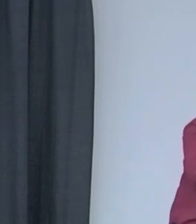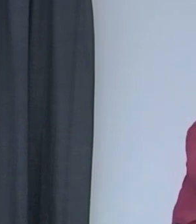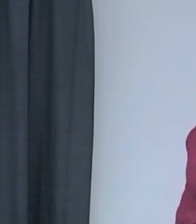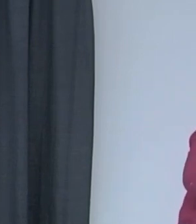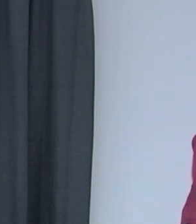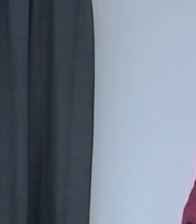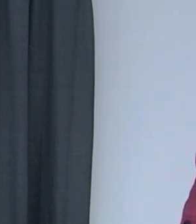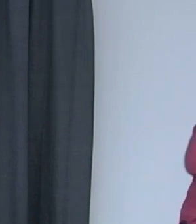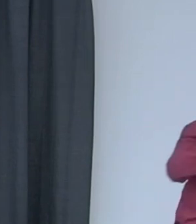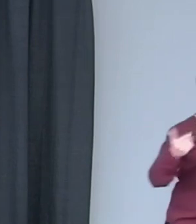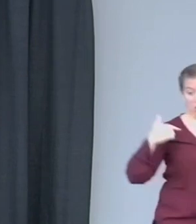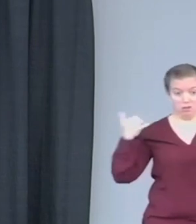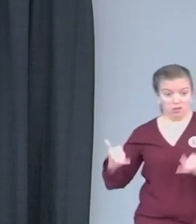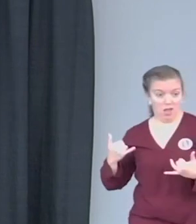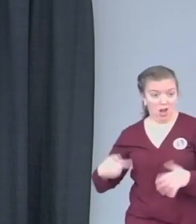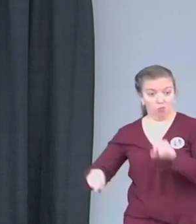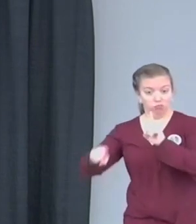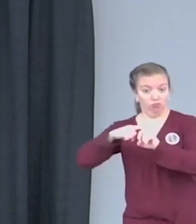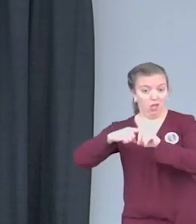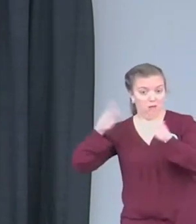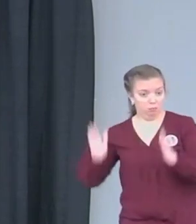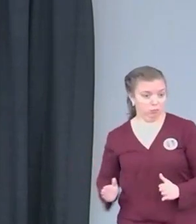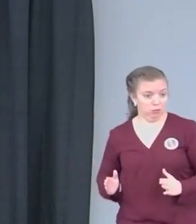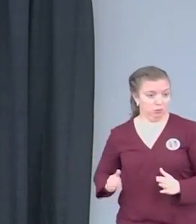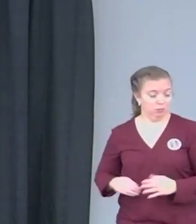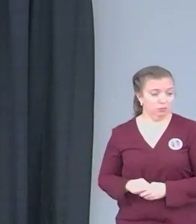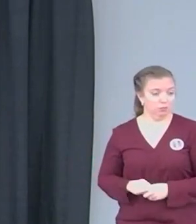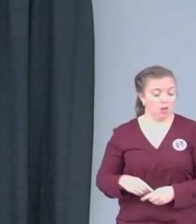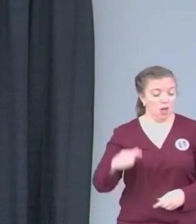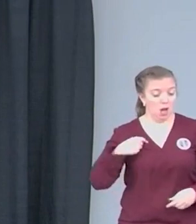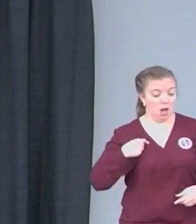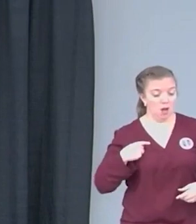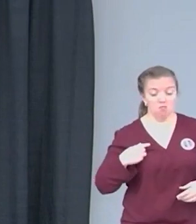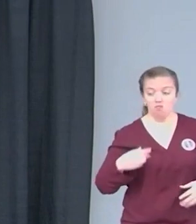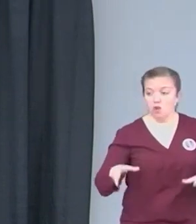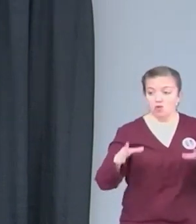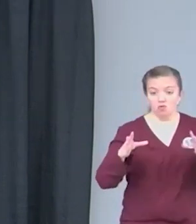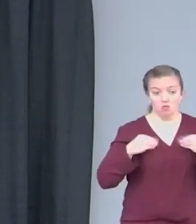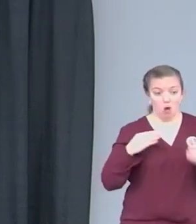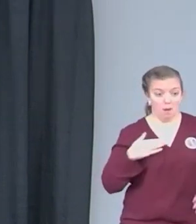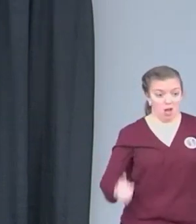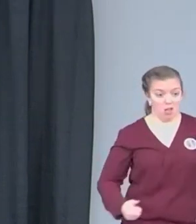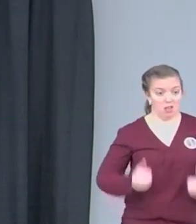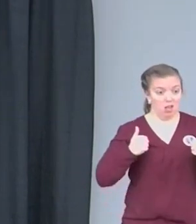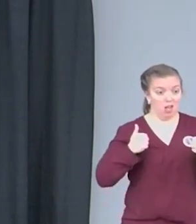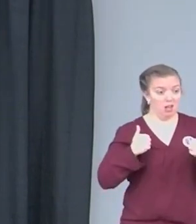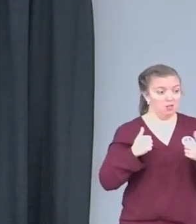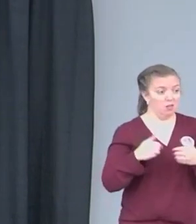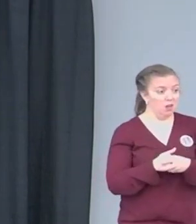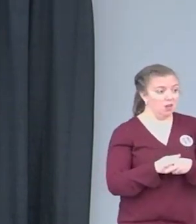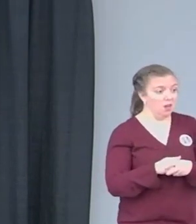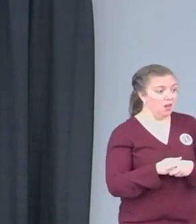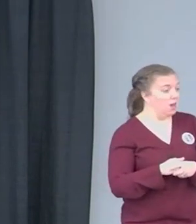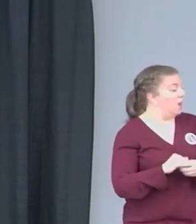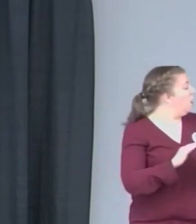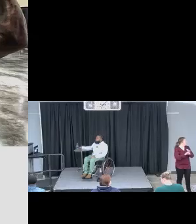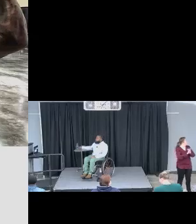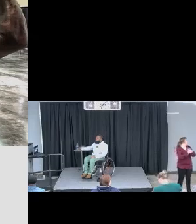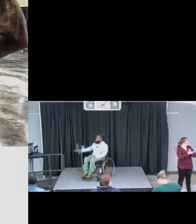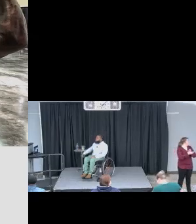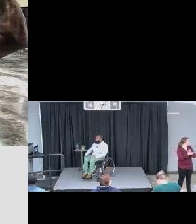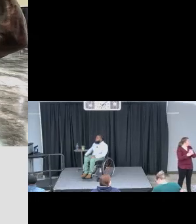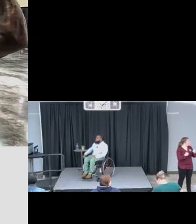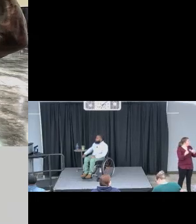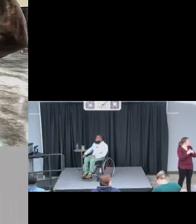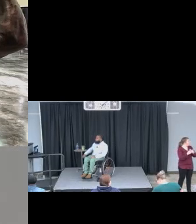stage today, right? Well, once I took control of my life, I became an award-winning adaptive athlete that competed all over the country in